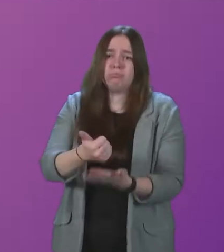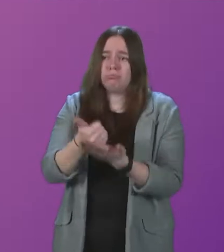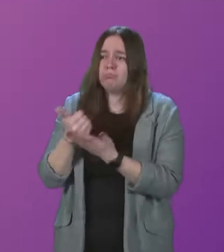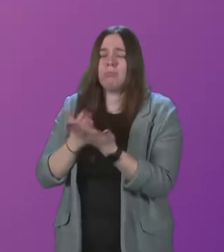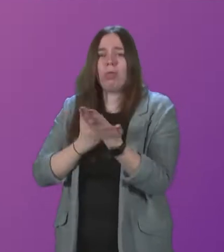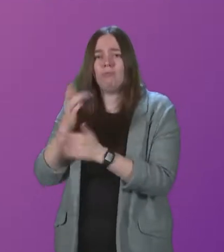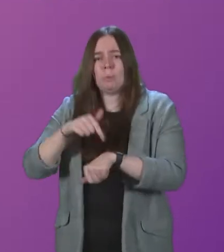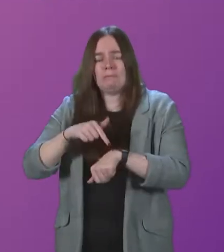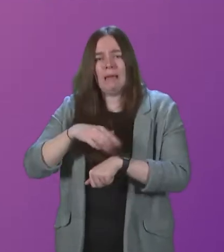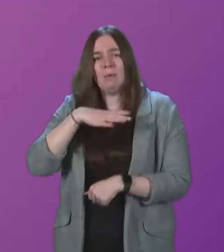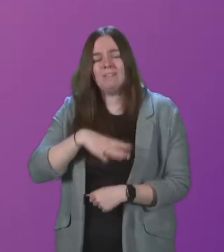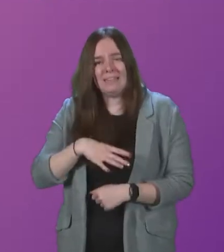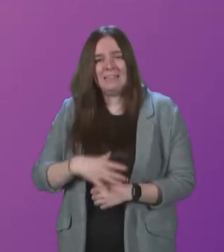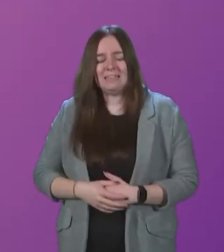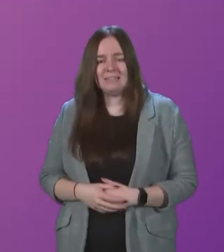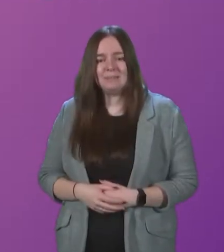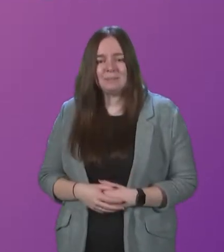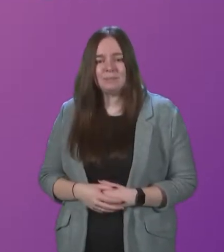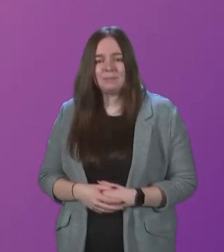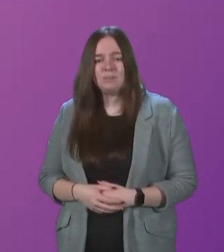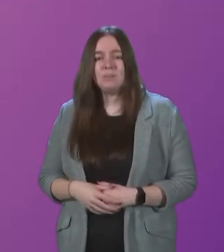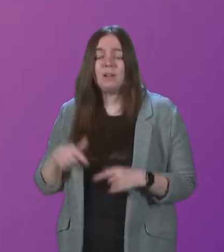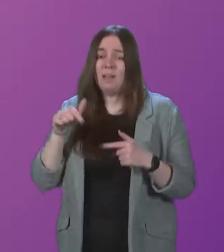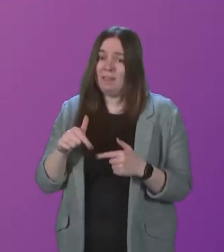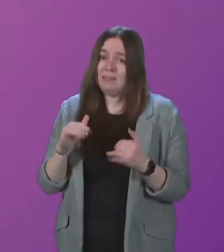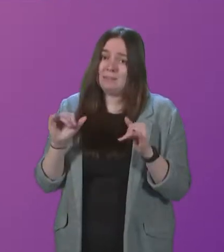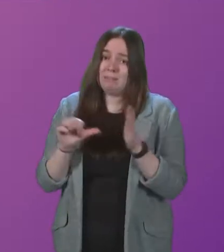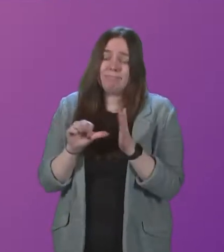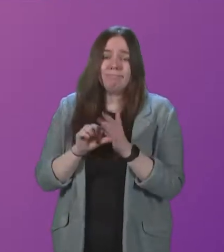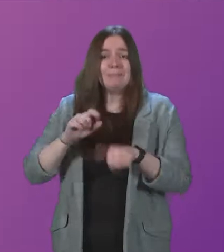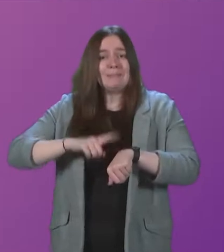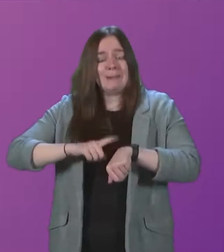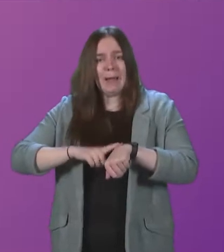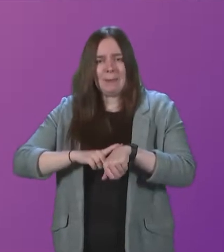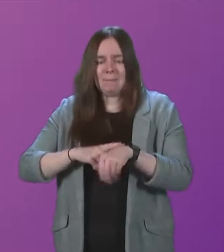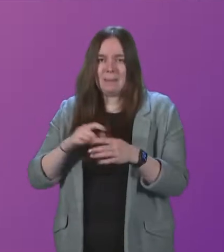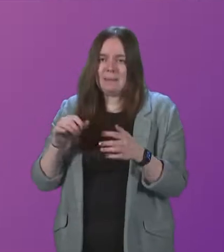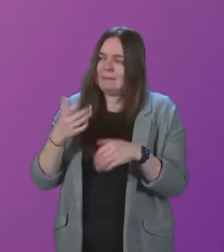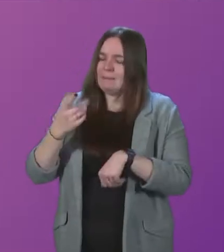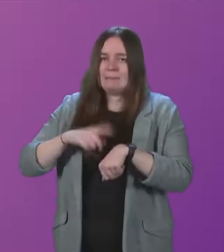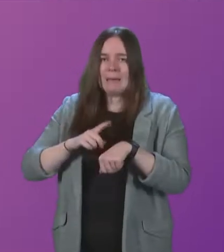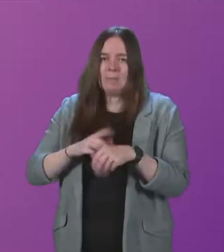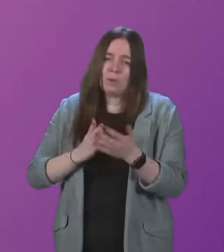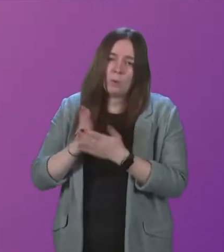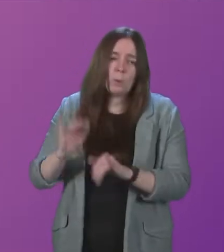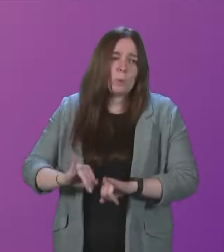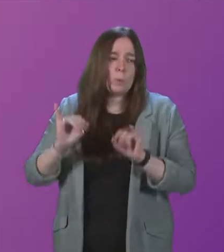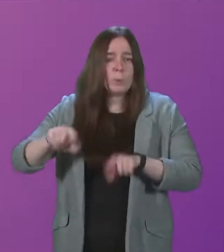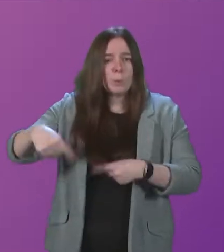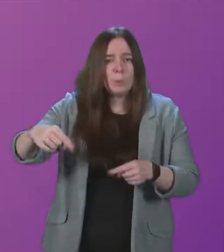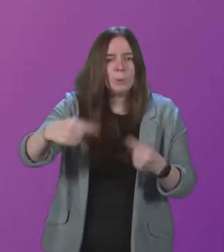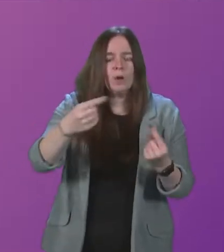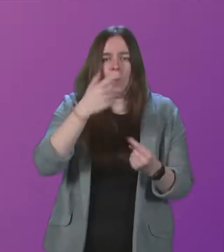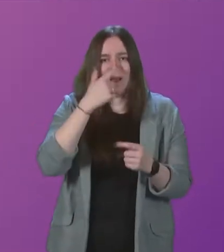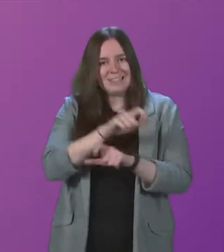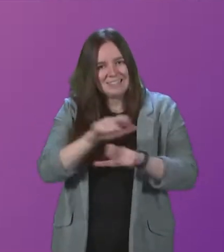of need. In these dark times, in the times of all the difficulty, we can still